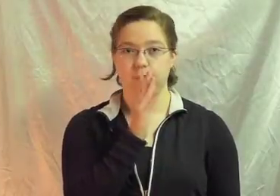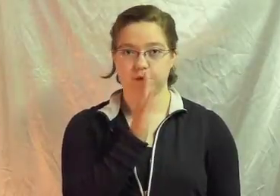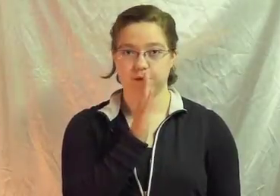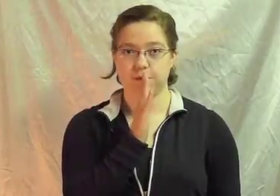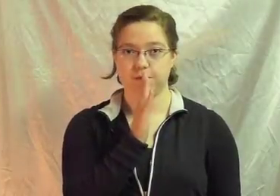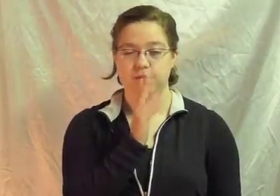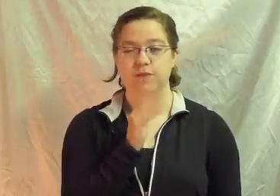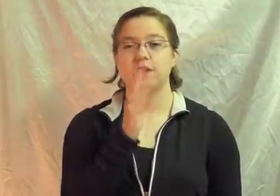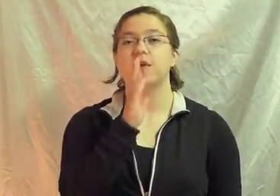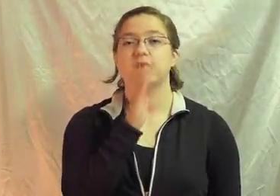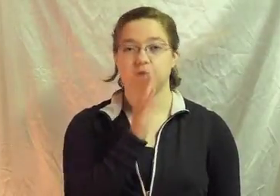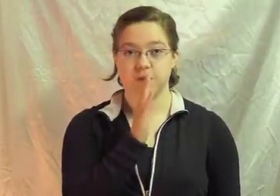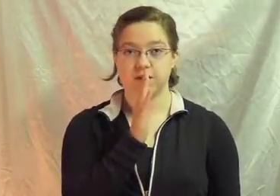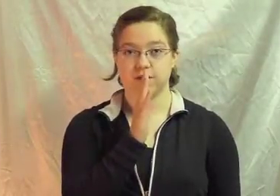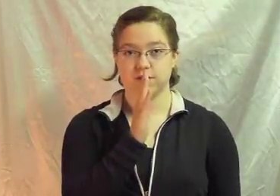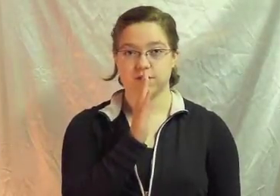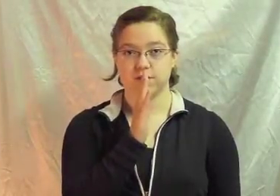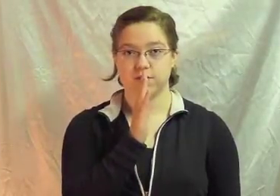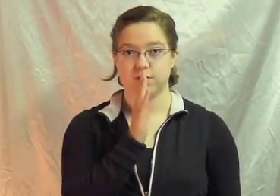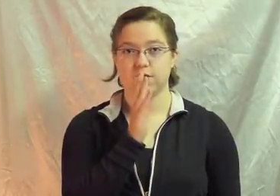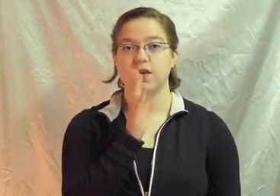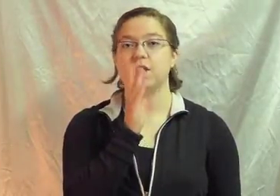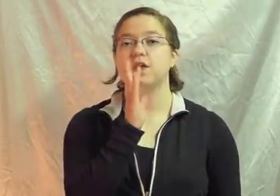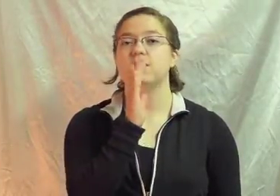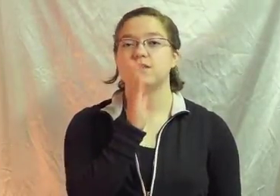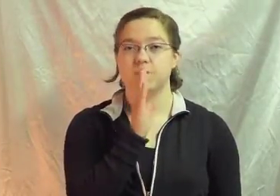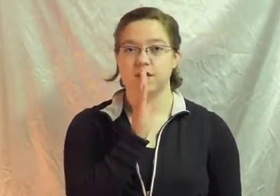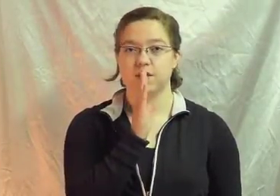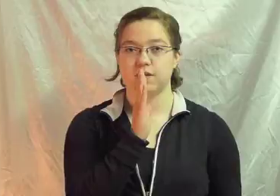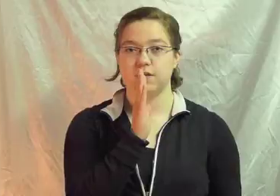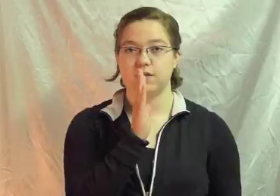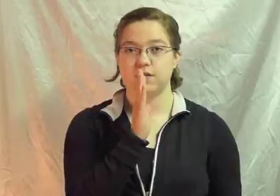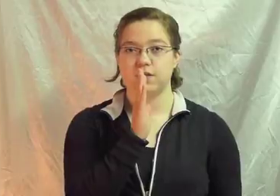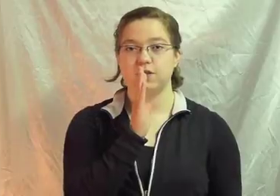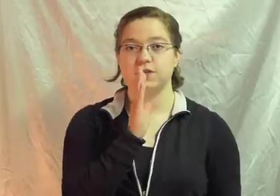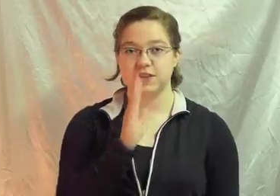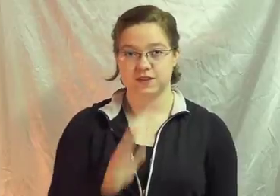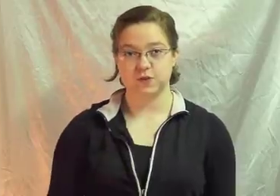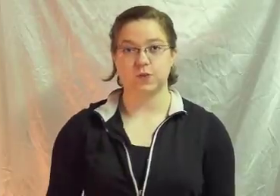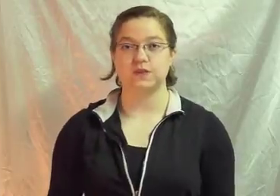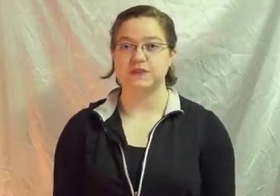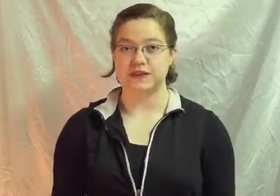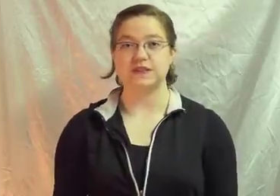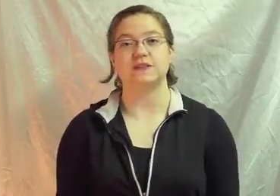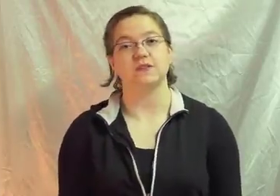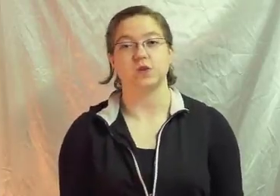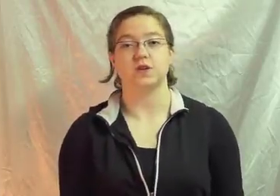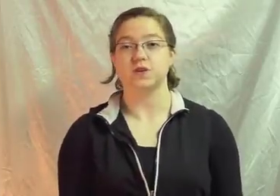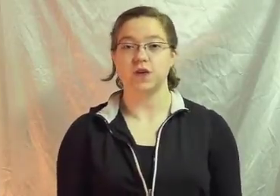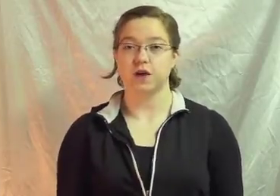wiggle them Speak Speak Speak So this is what the sentence is going to look like